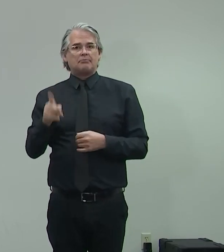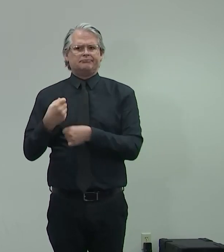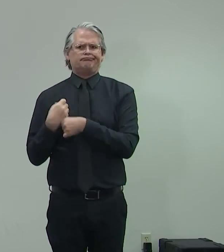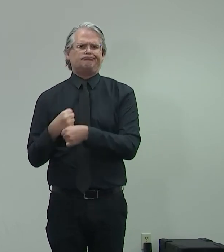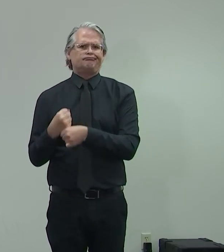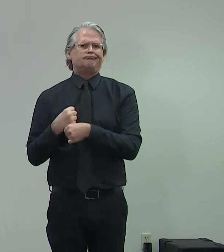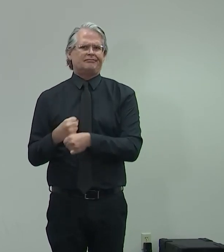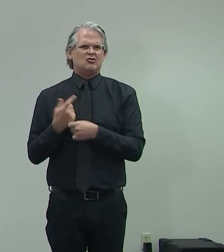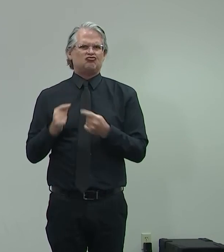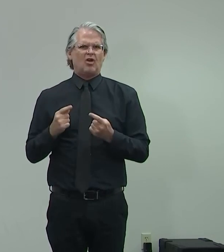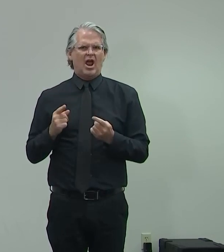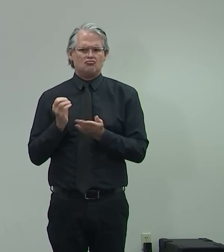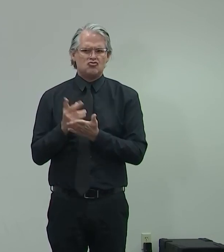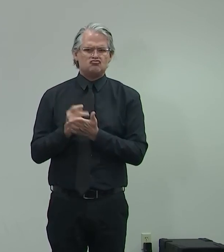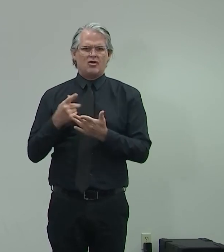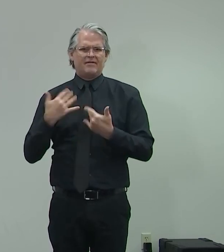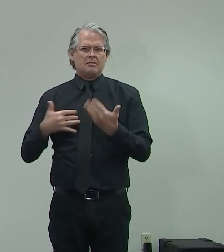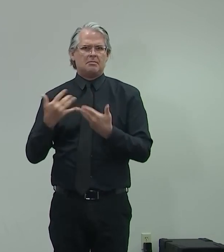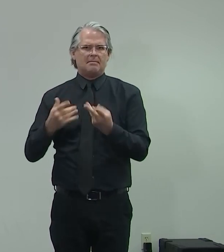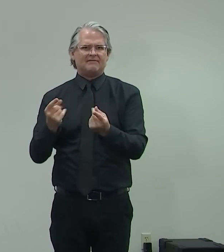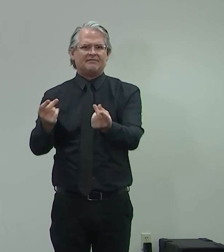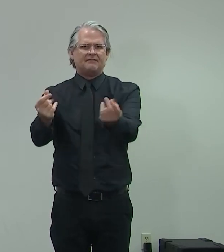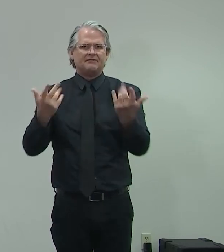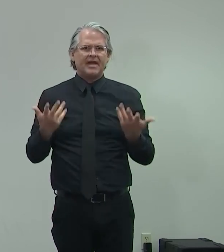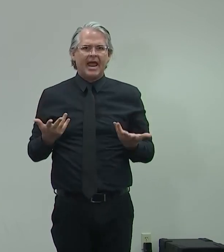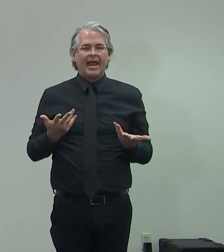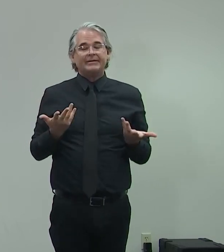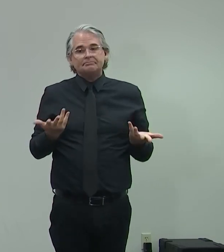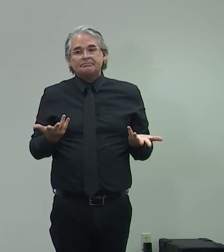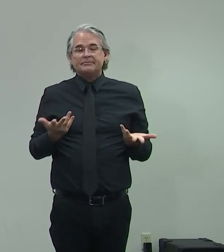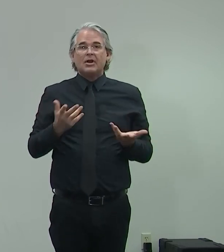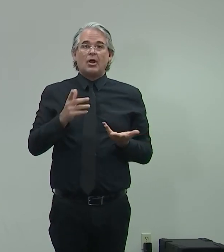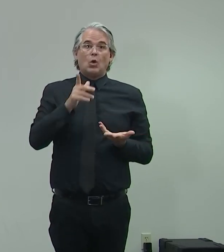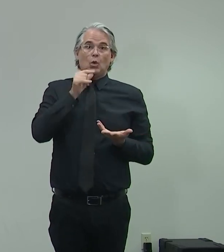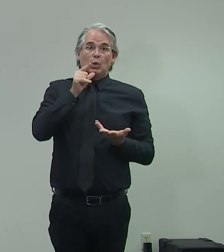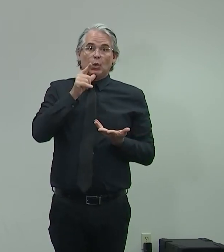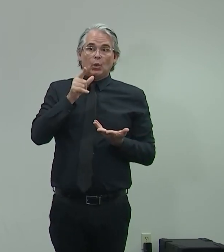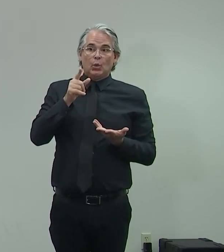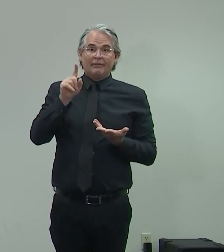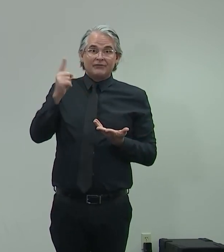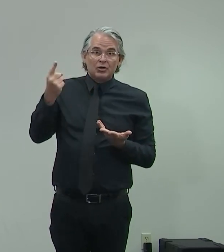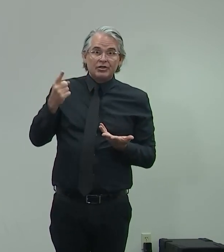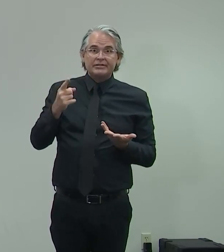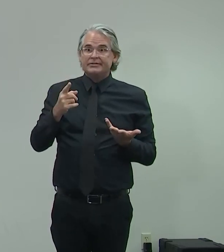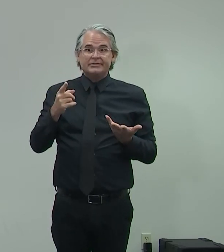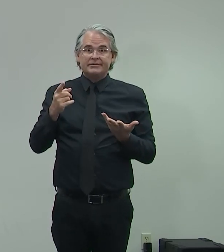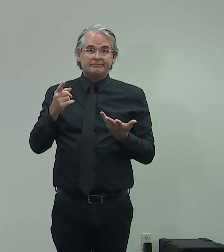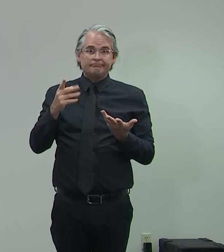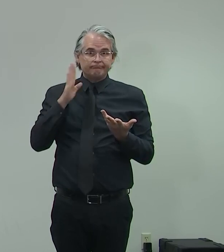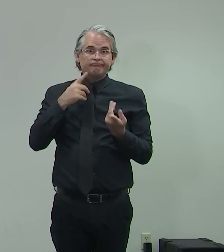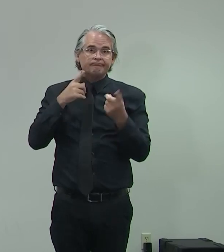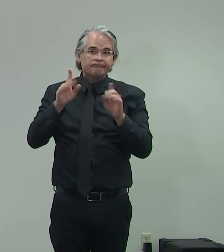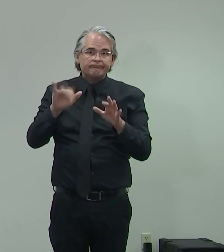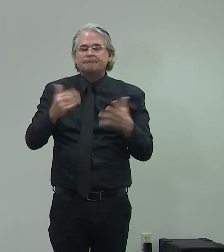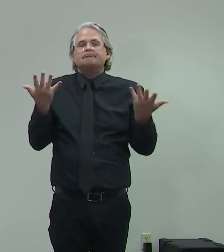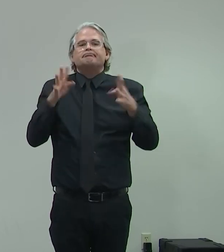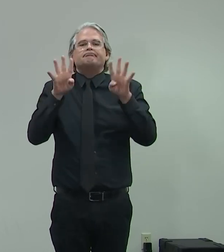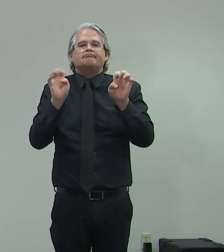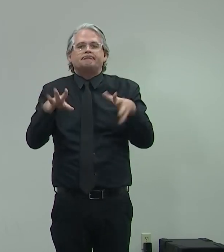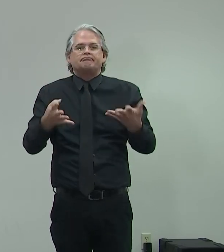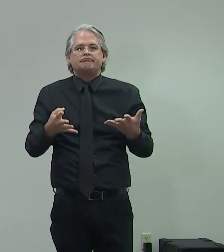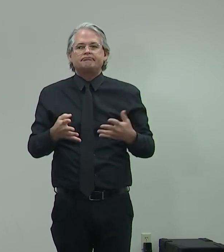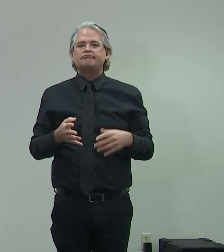how many you're going to get, who's going to get them first. We've had discussions. It's my concern that we get health care workers and public safety